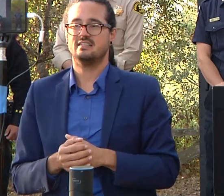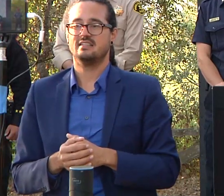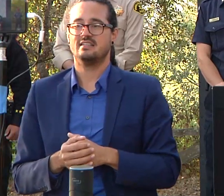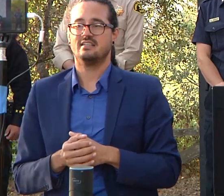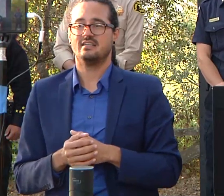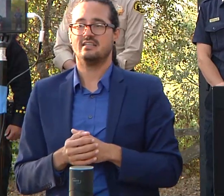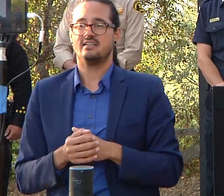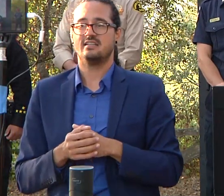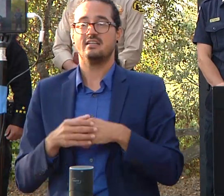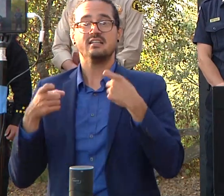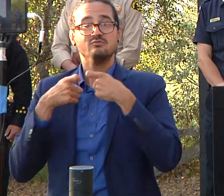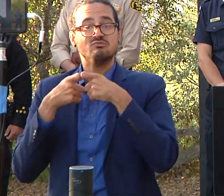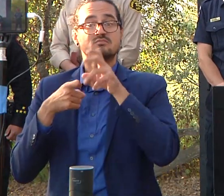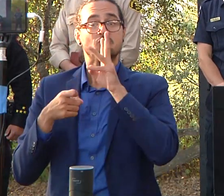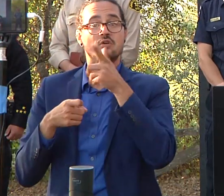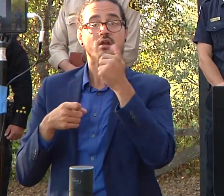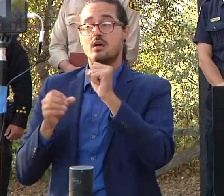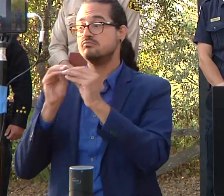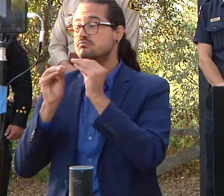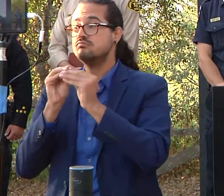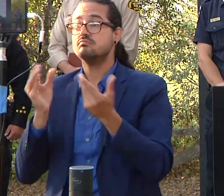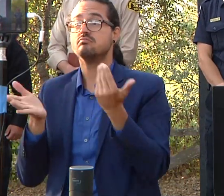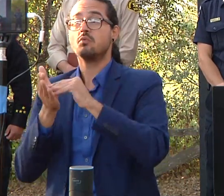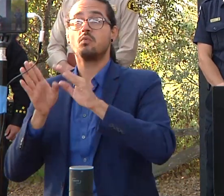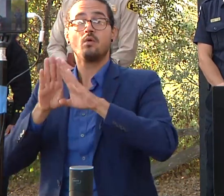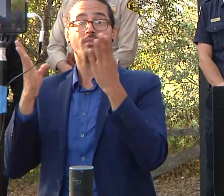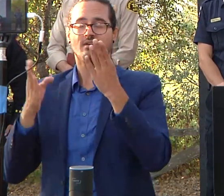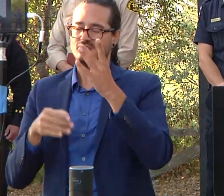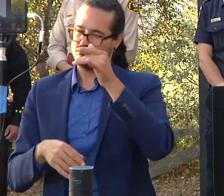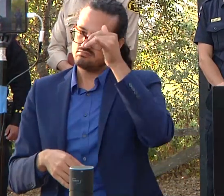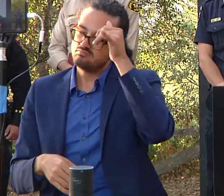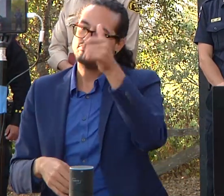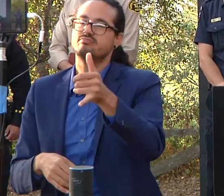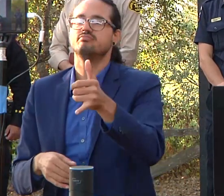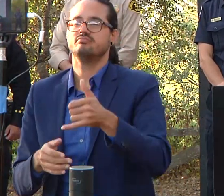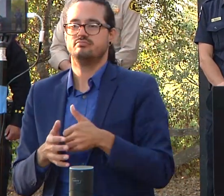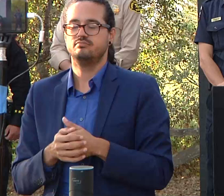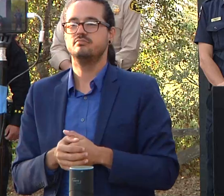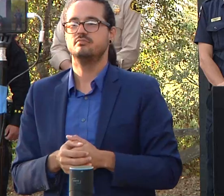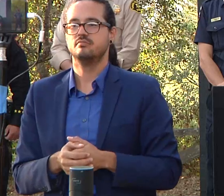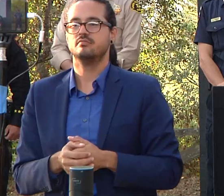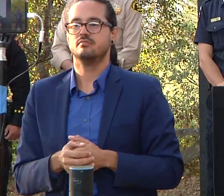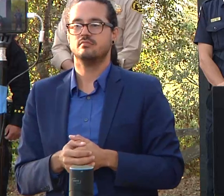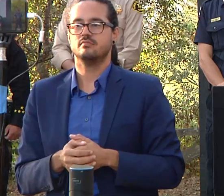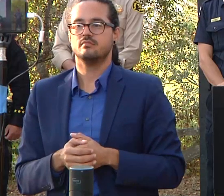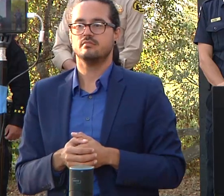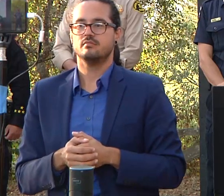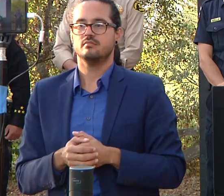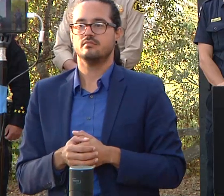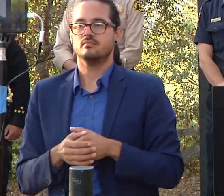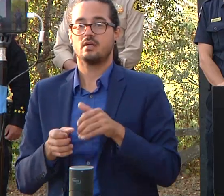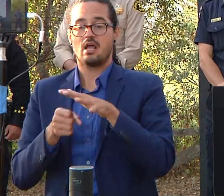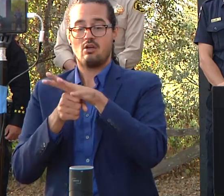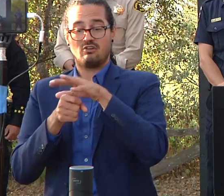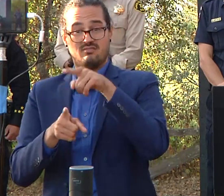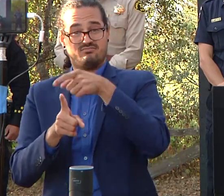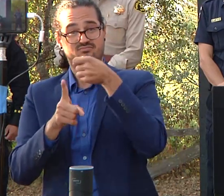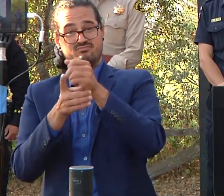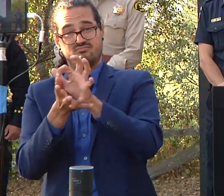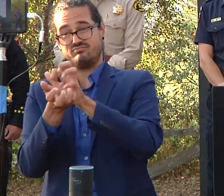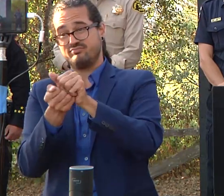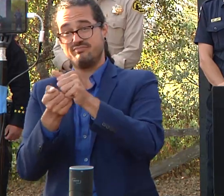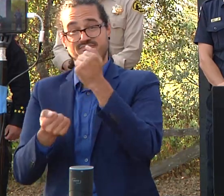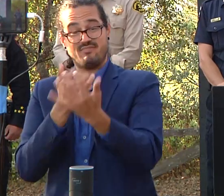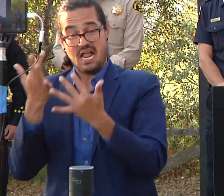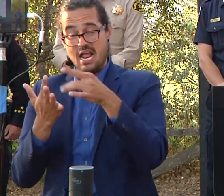we're repopulating the areas that weren't affected by the fire those areas that were affected by the fire are going to take some time for us to get make it safe